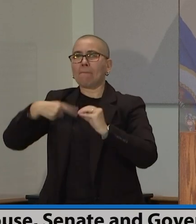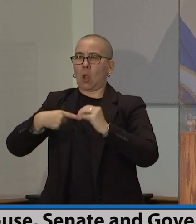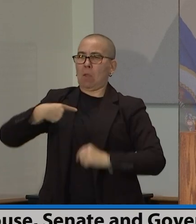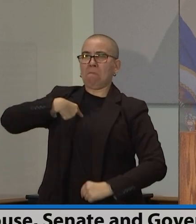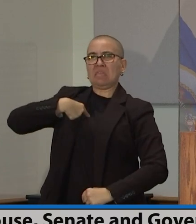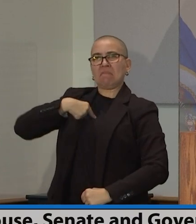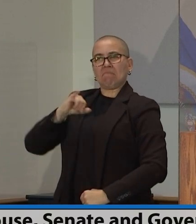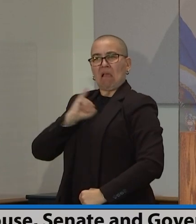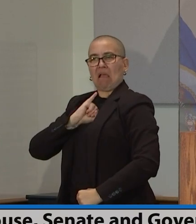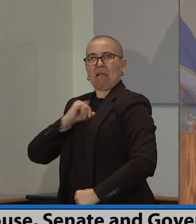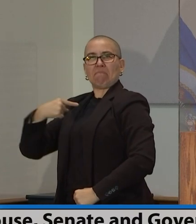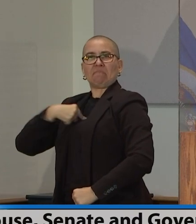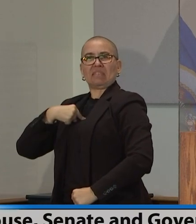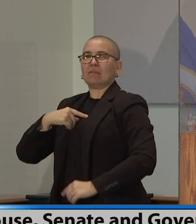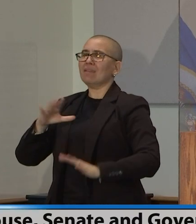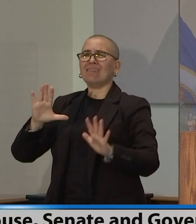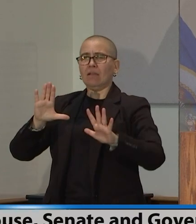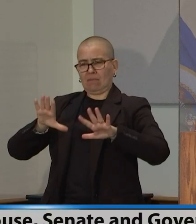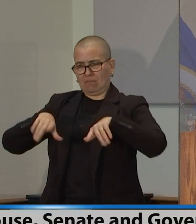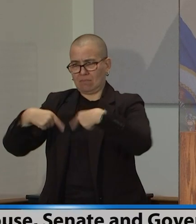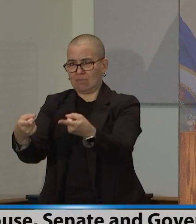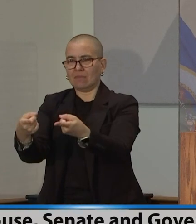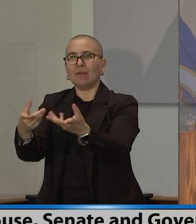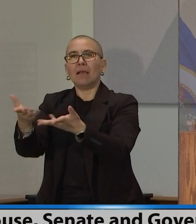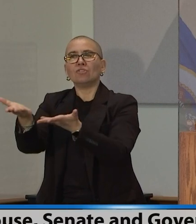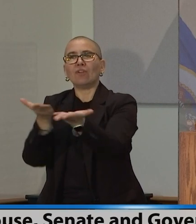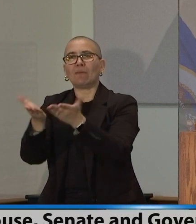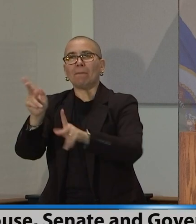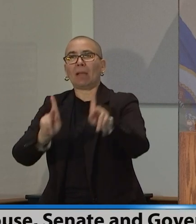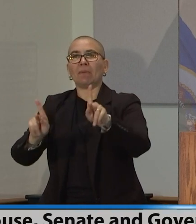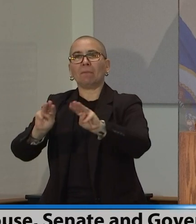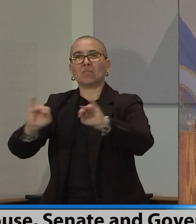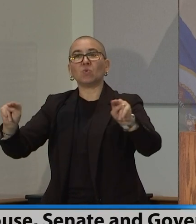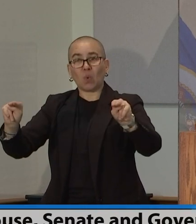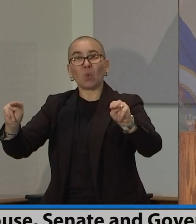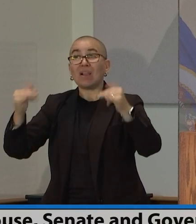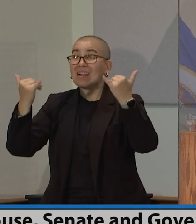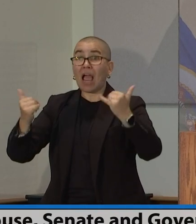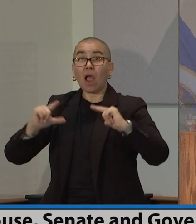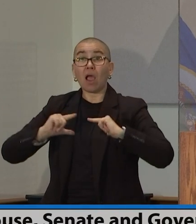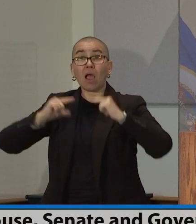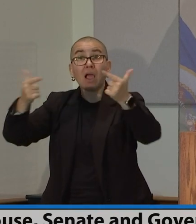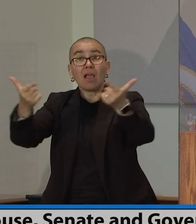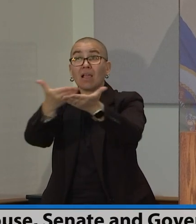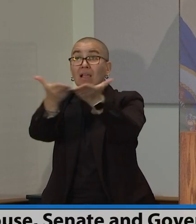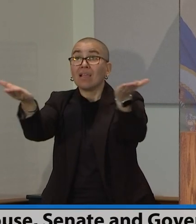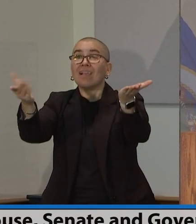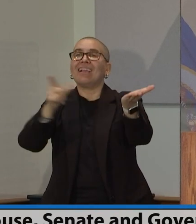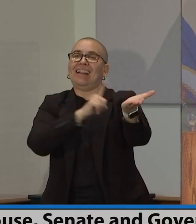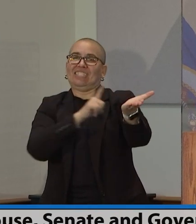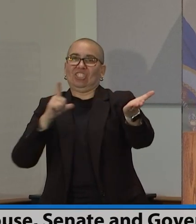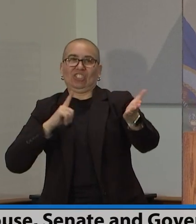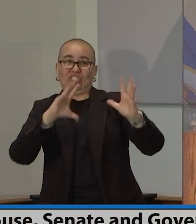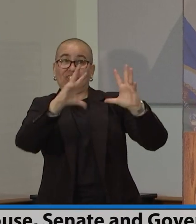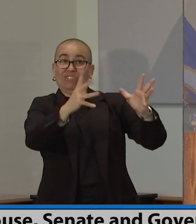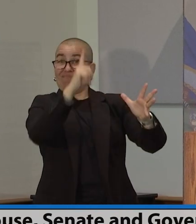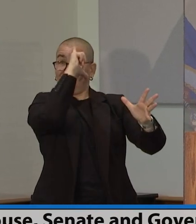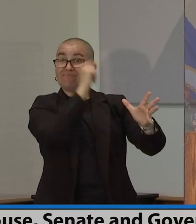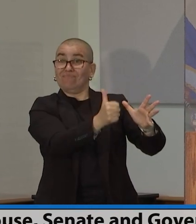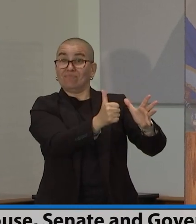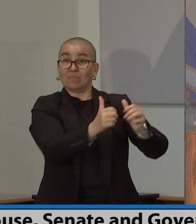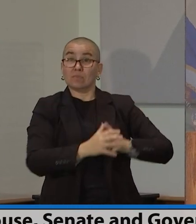legislatures now will do their work. This is again, I use the quote, Winston Churchill always talked about it. He said, this